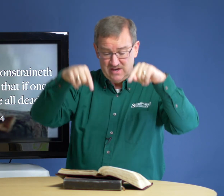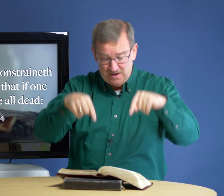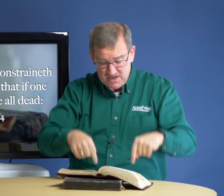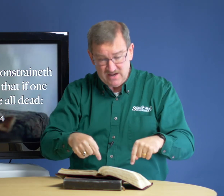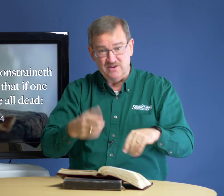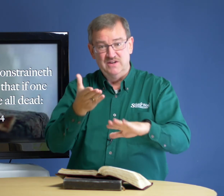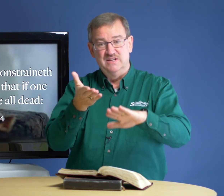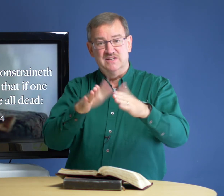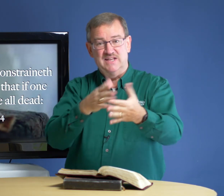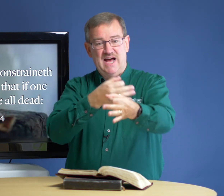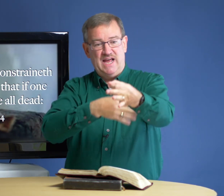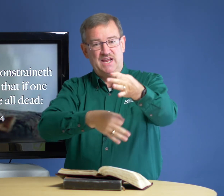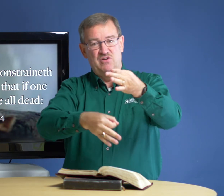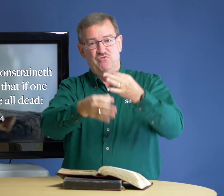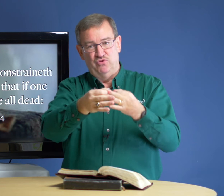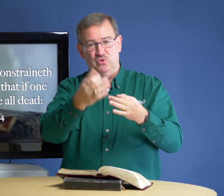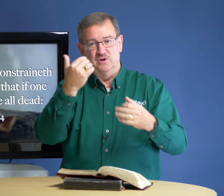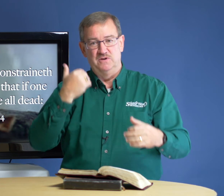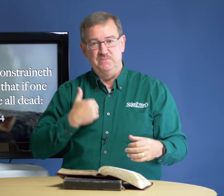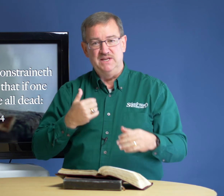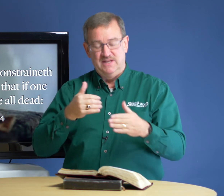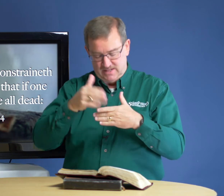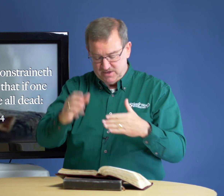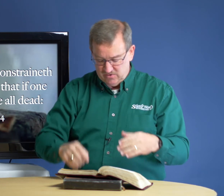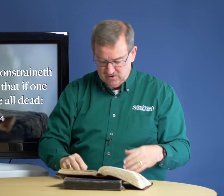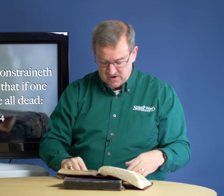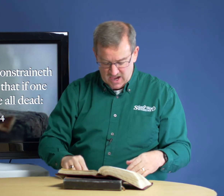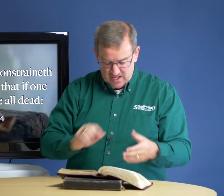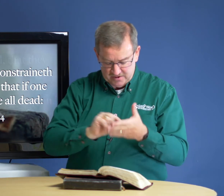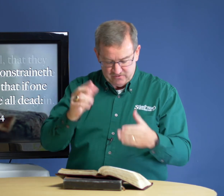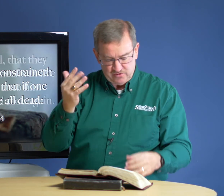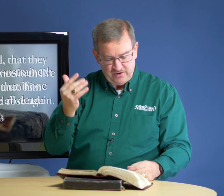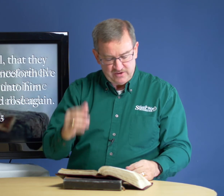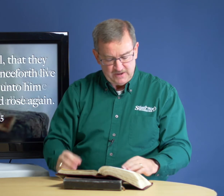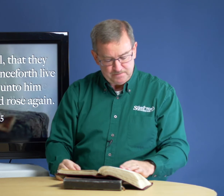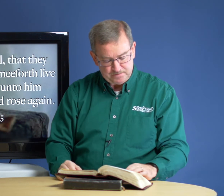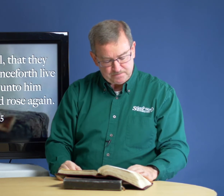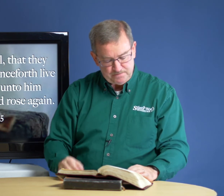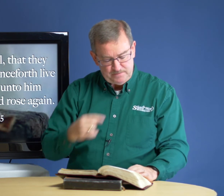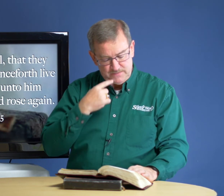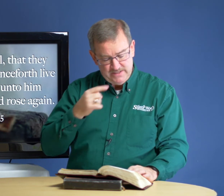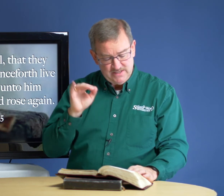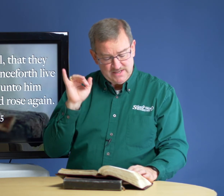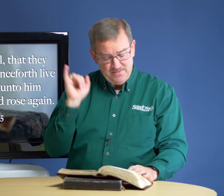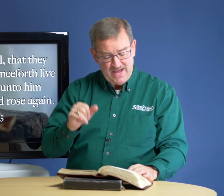come here to die for me. Let me go on. Look at verse 15. It says, and that